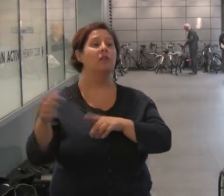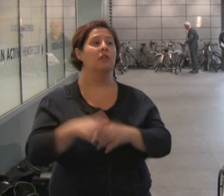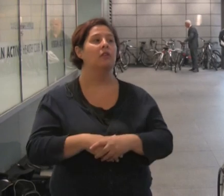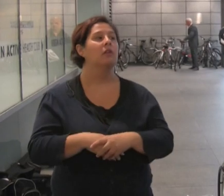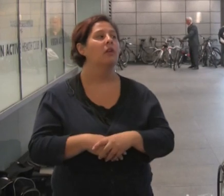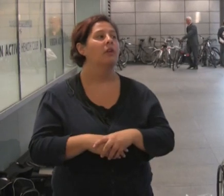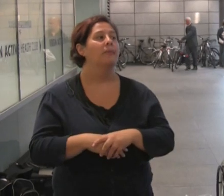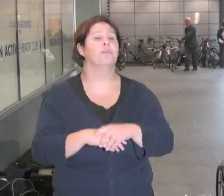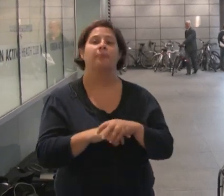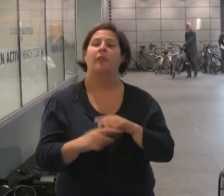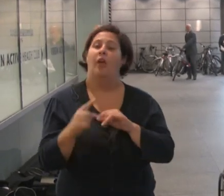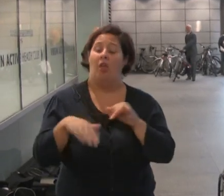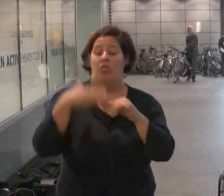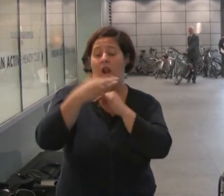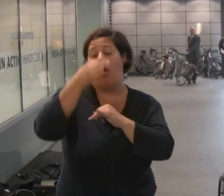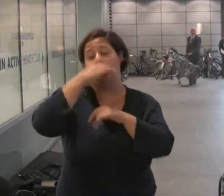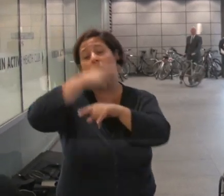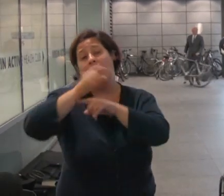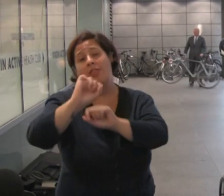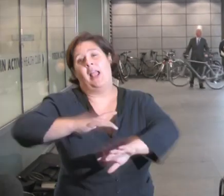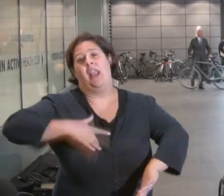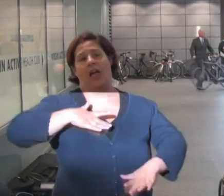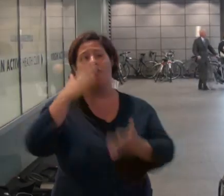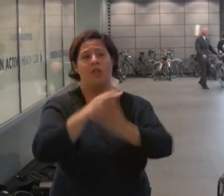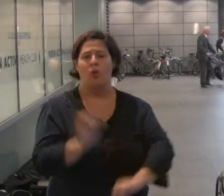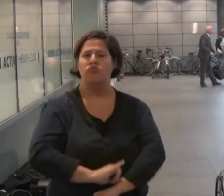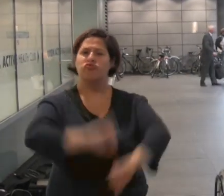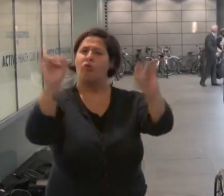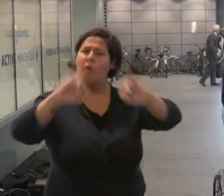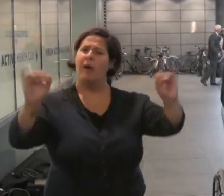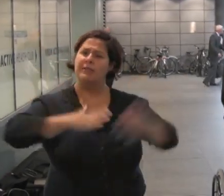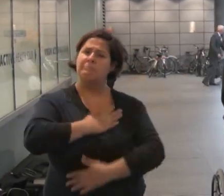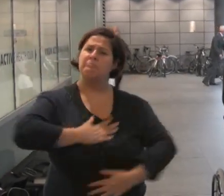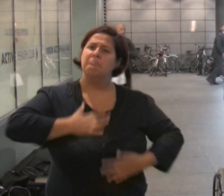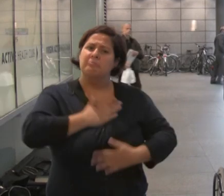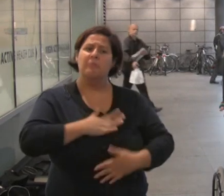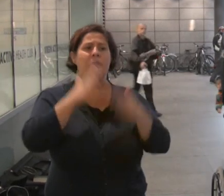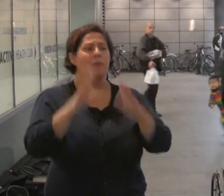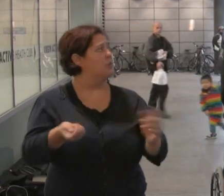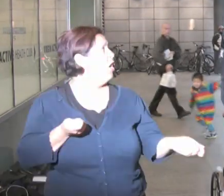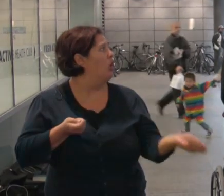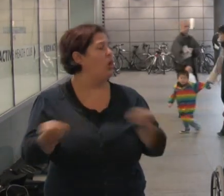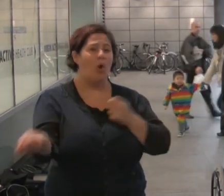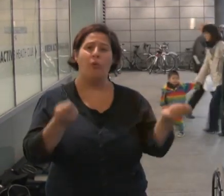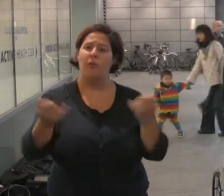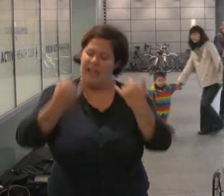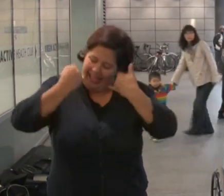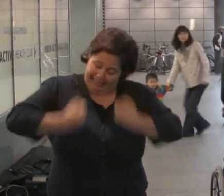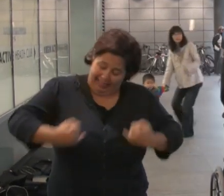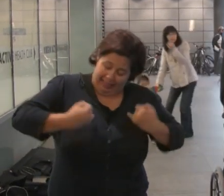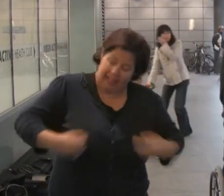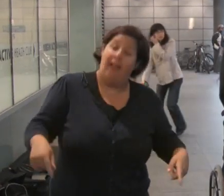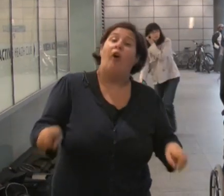The last weeks of their lives must have been so traumatic. Having to cope with being so ill